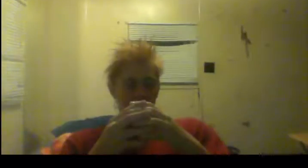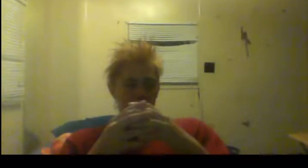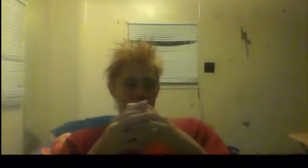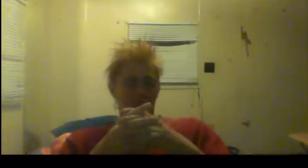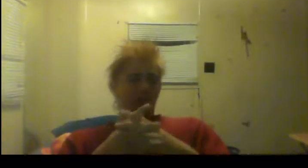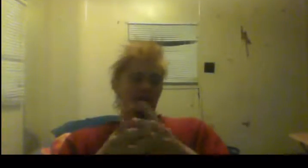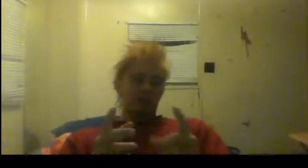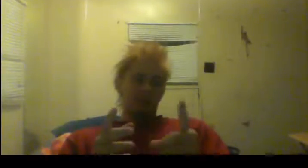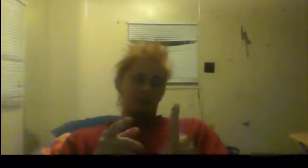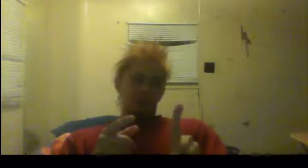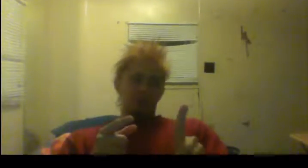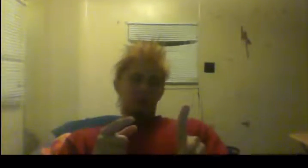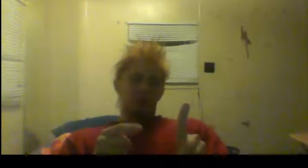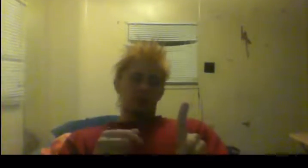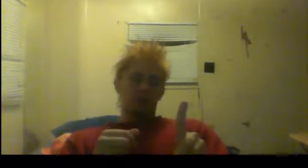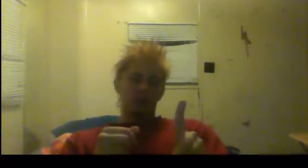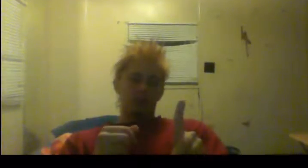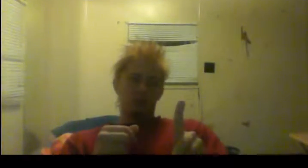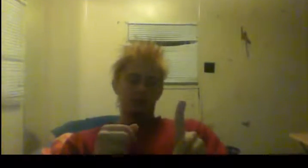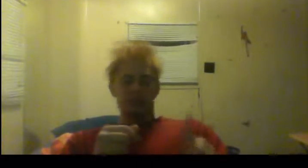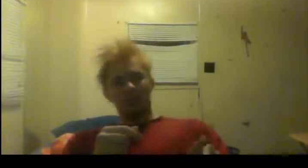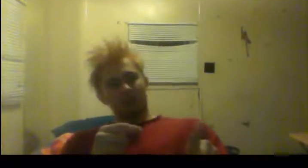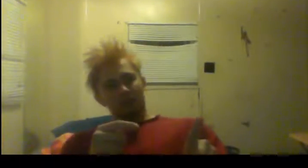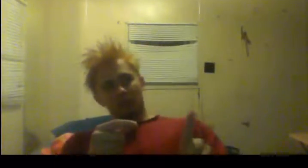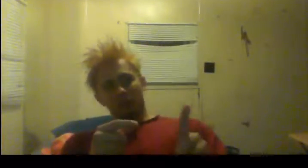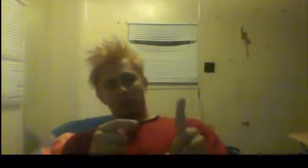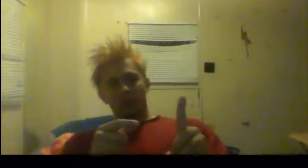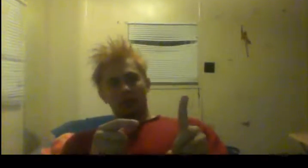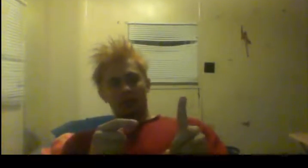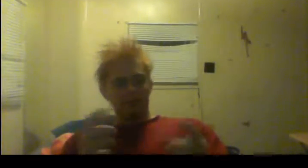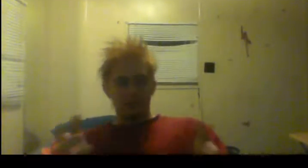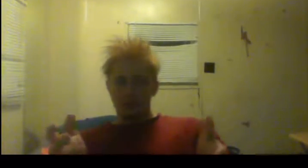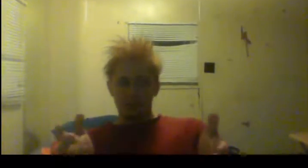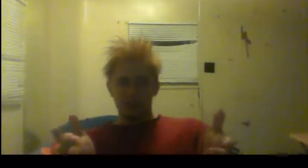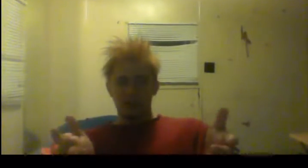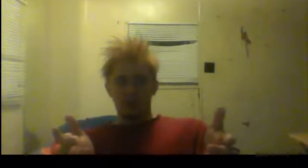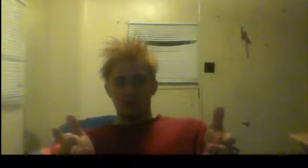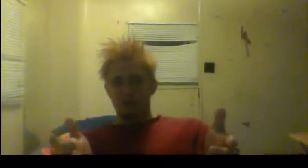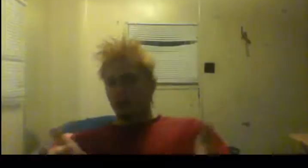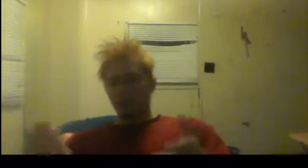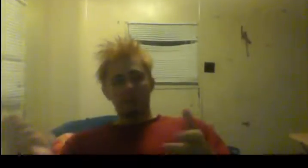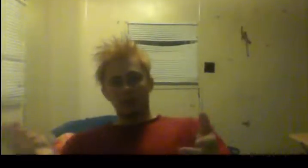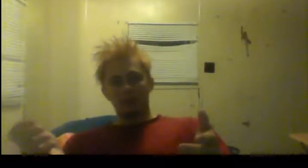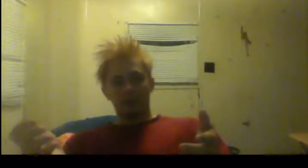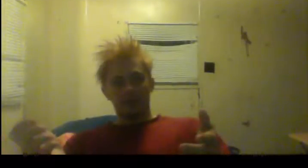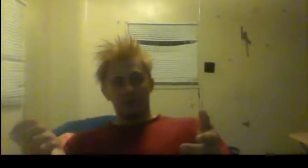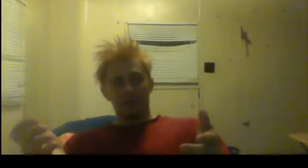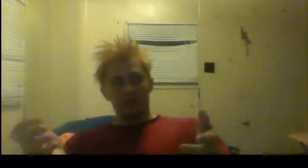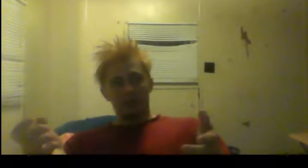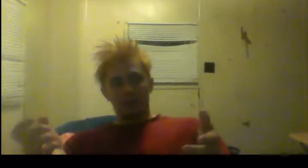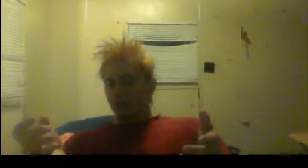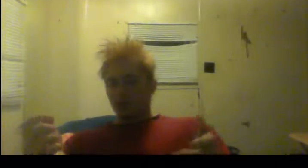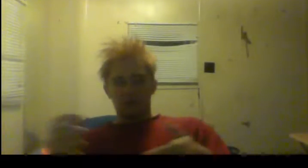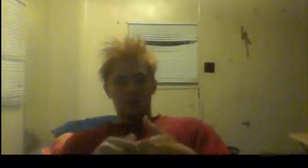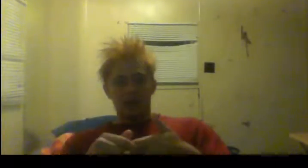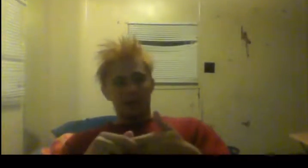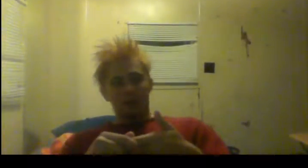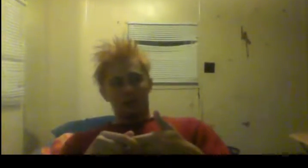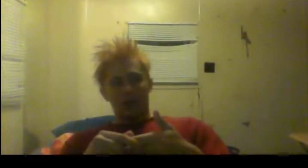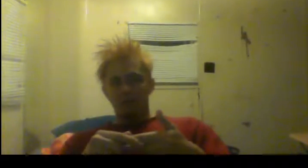All right, that's my first meal. My second meal is a frozen dinner. Put it in the microwave. You pack it up. I